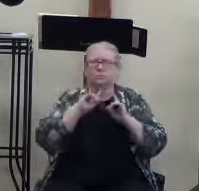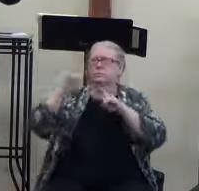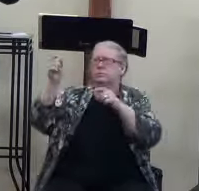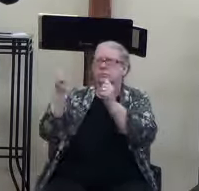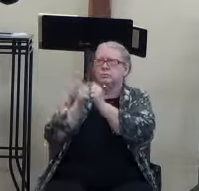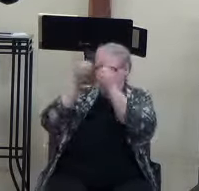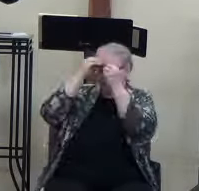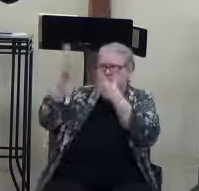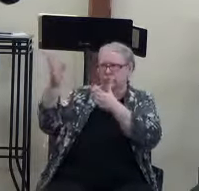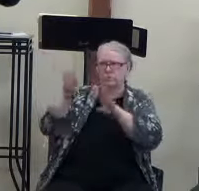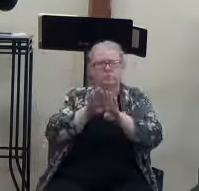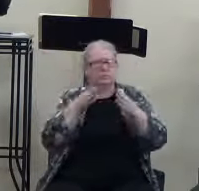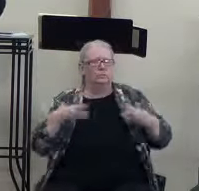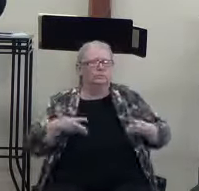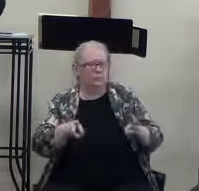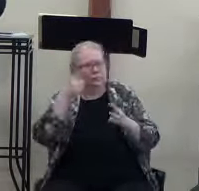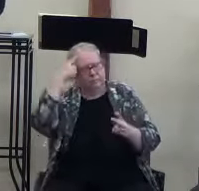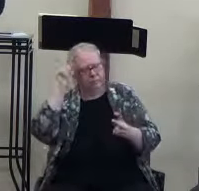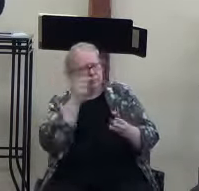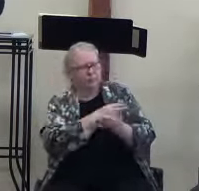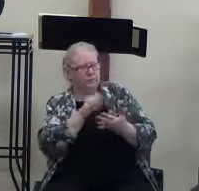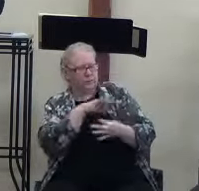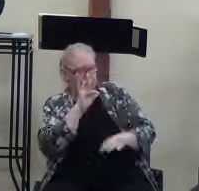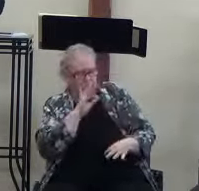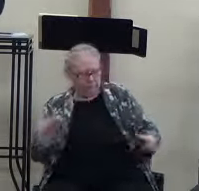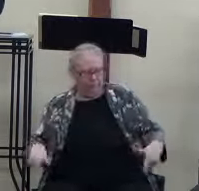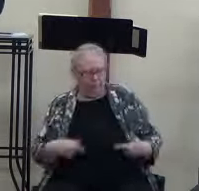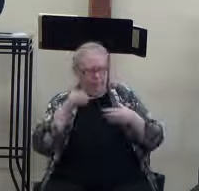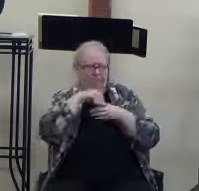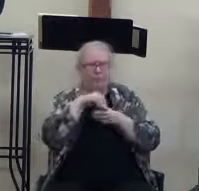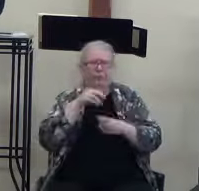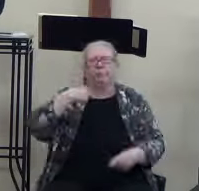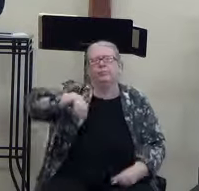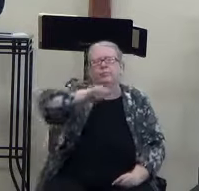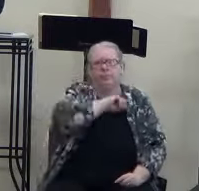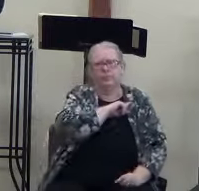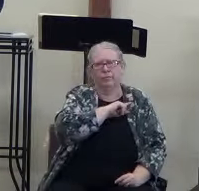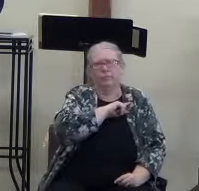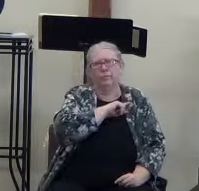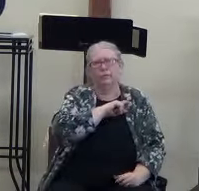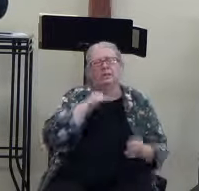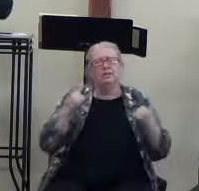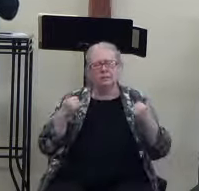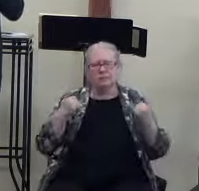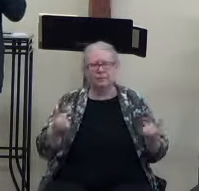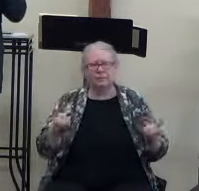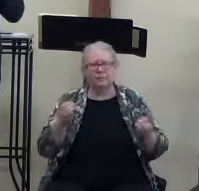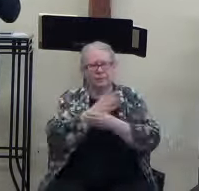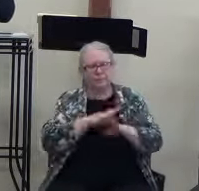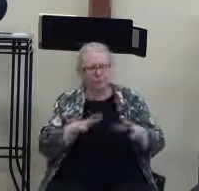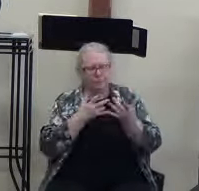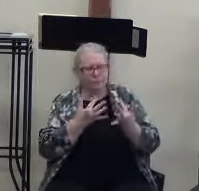and it opens the door up for the Holy Spirit to come and indwell us. And now, we don't have to wait